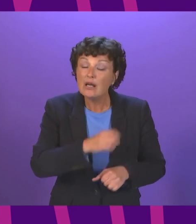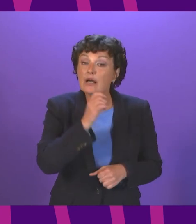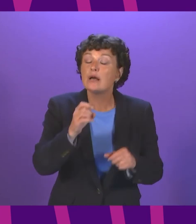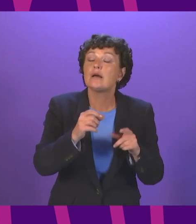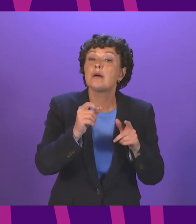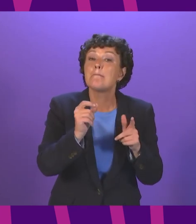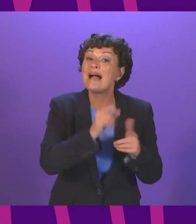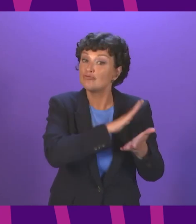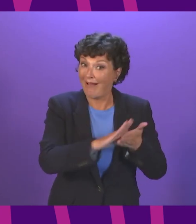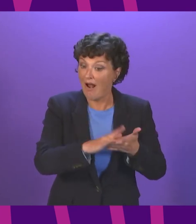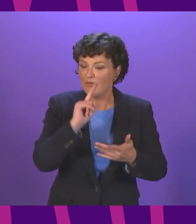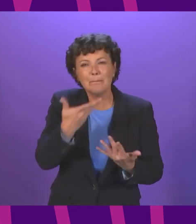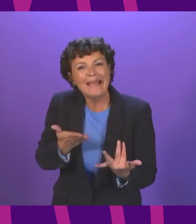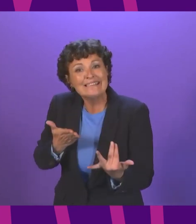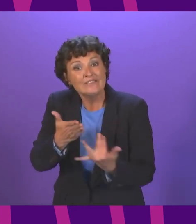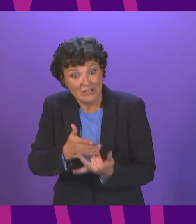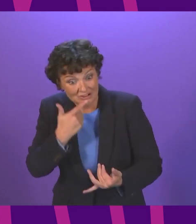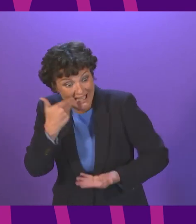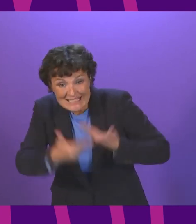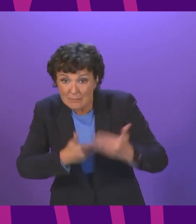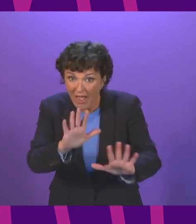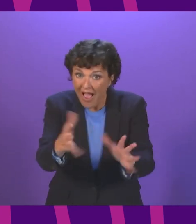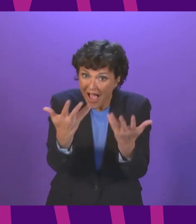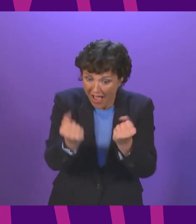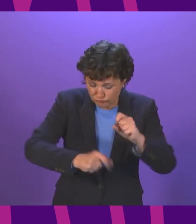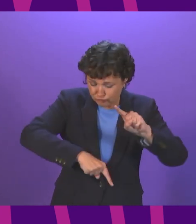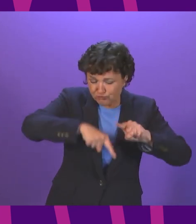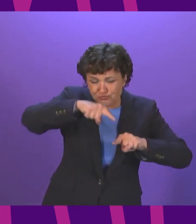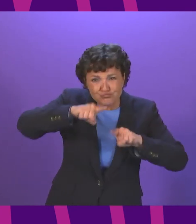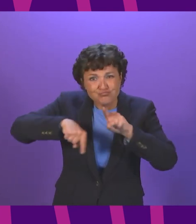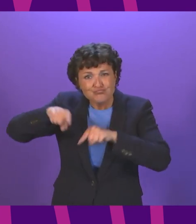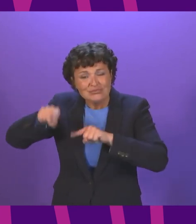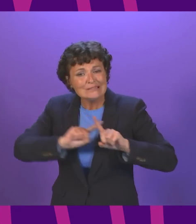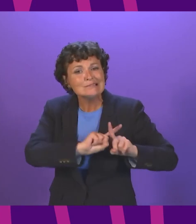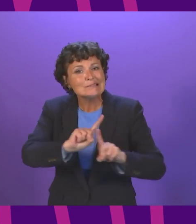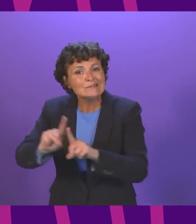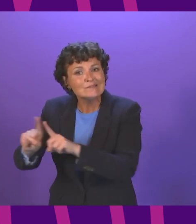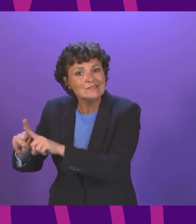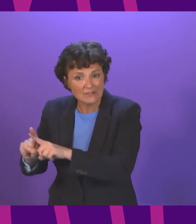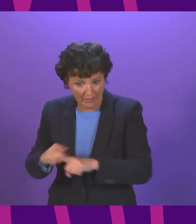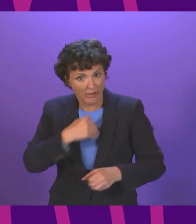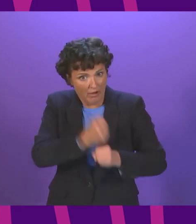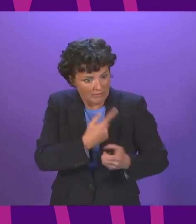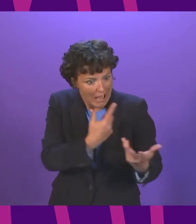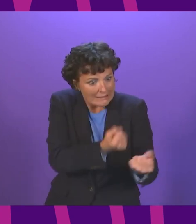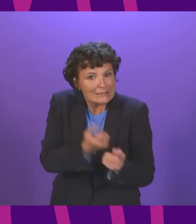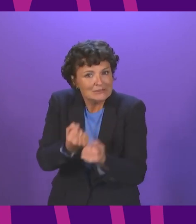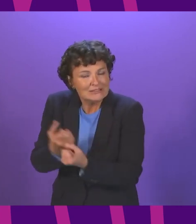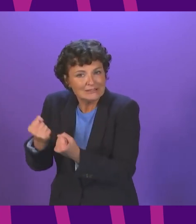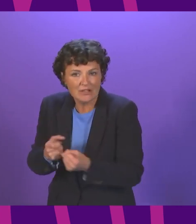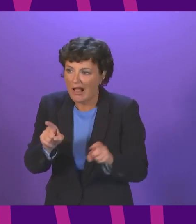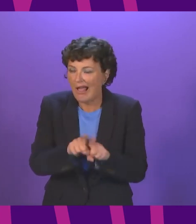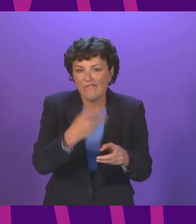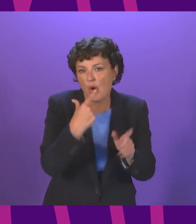his intervention made it clear that there were a range of measures that the government is has taken and is taking around